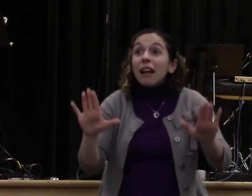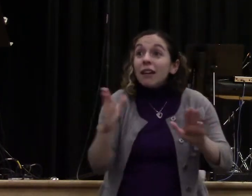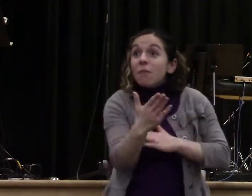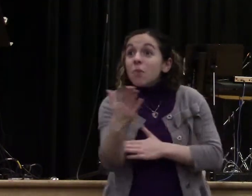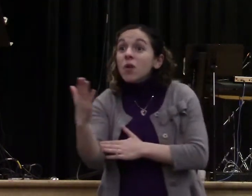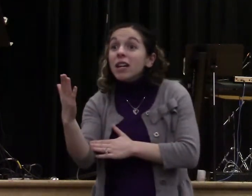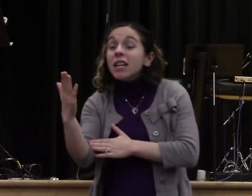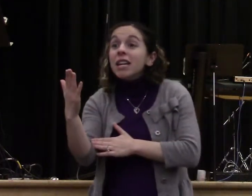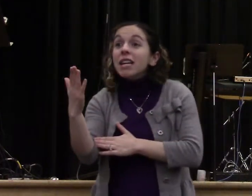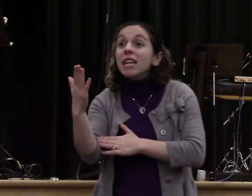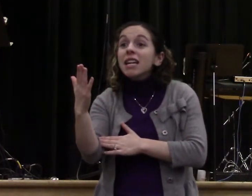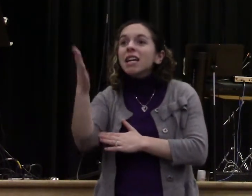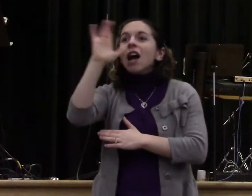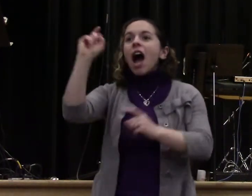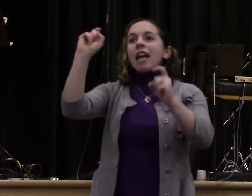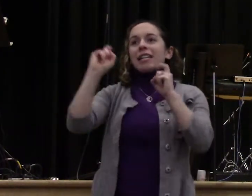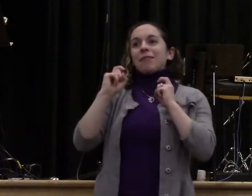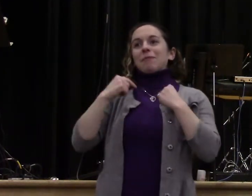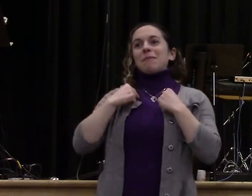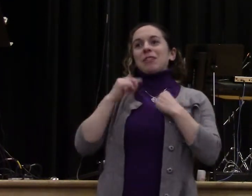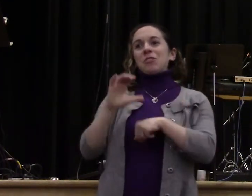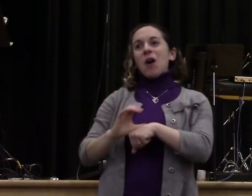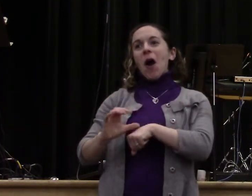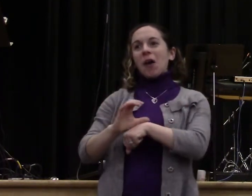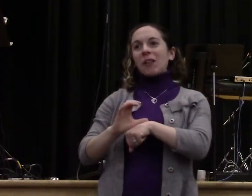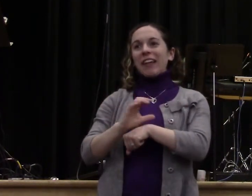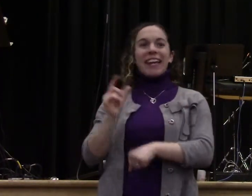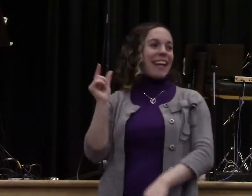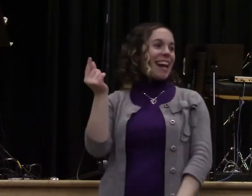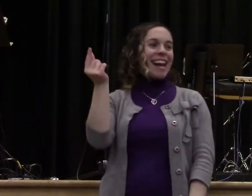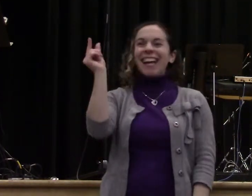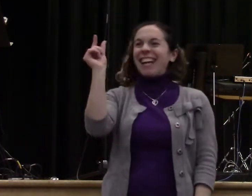gives me a piece of chocolate every Sunday. Amen. Hallelujah.